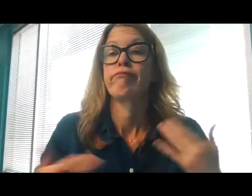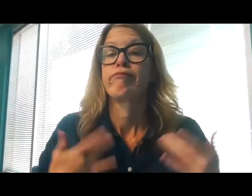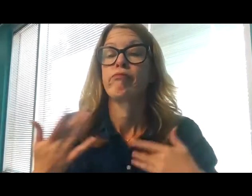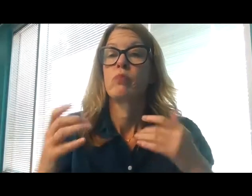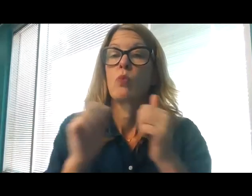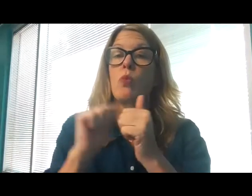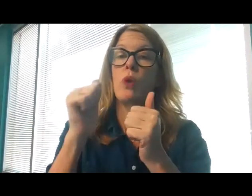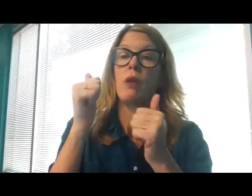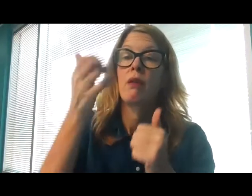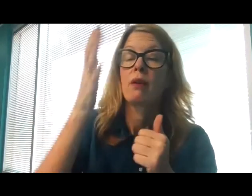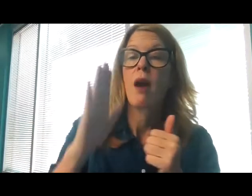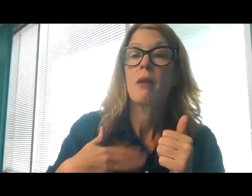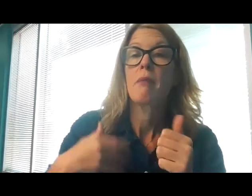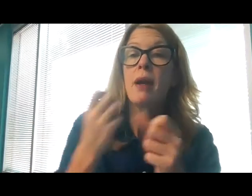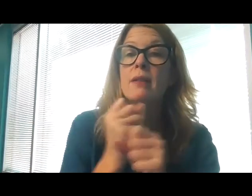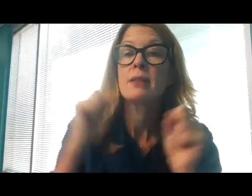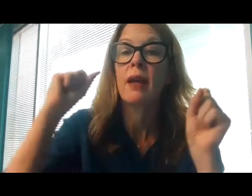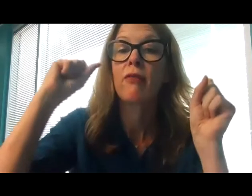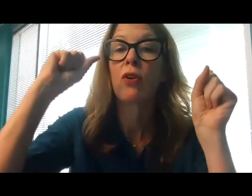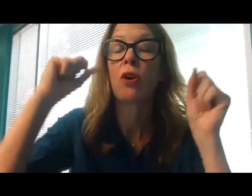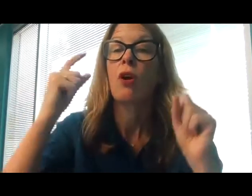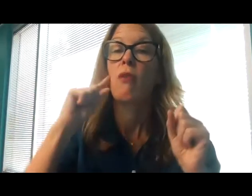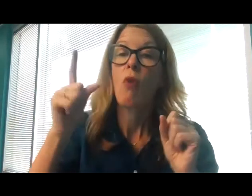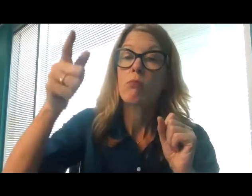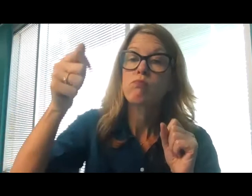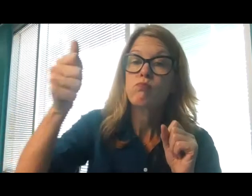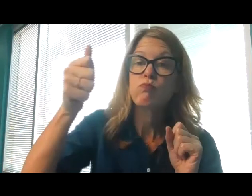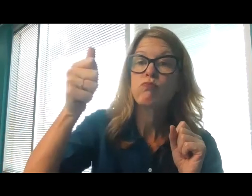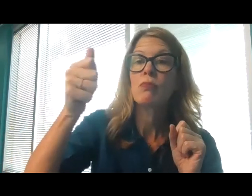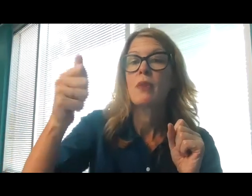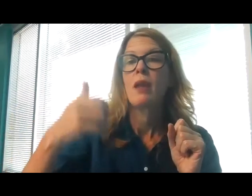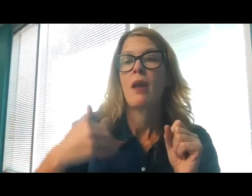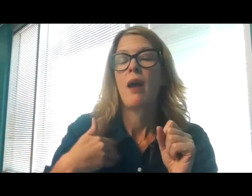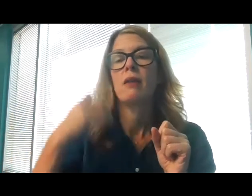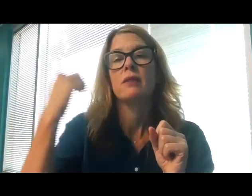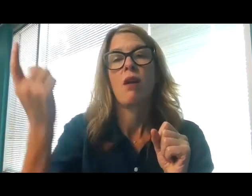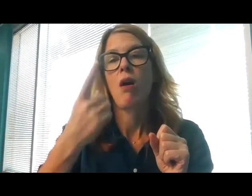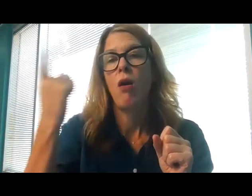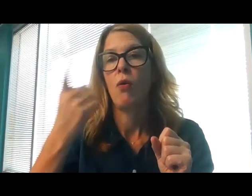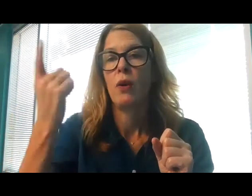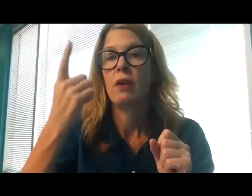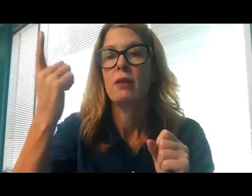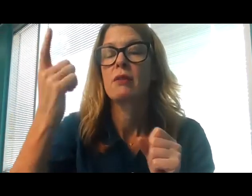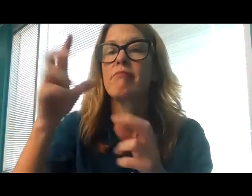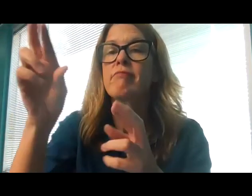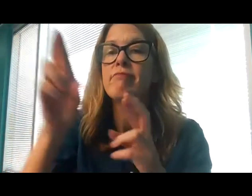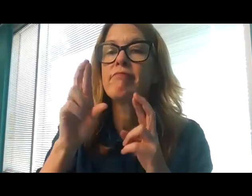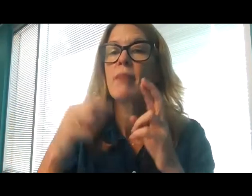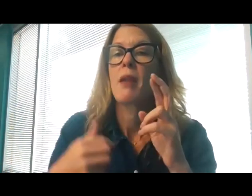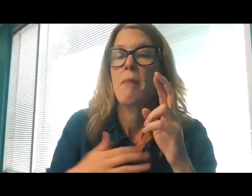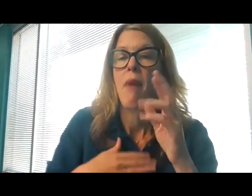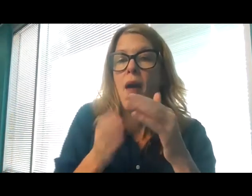Savior. For he hath regarded the lowliness